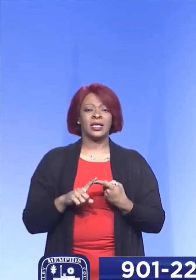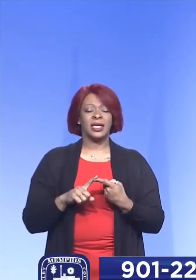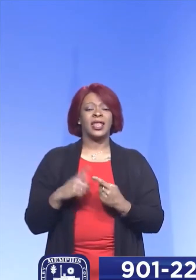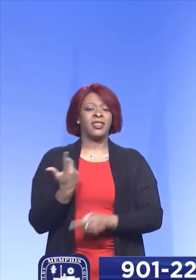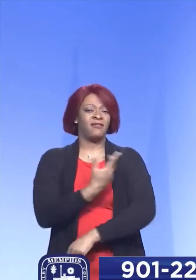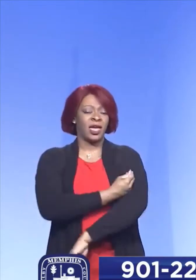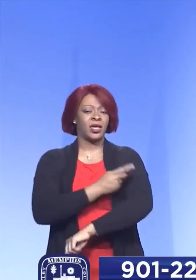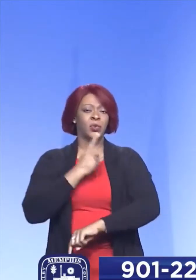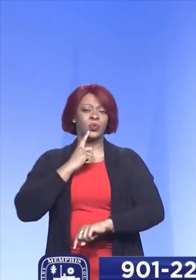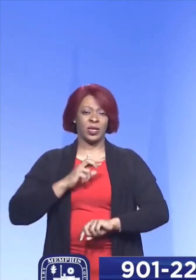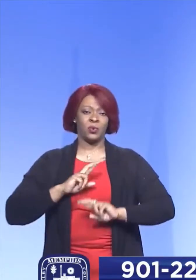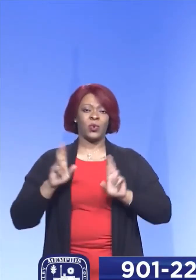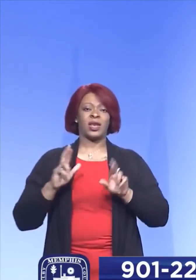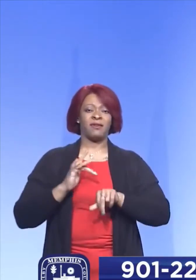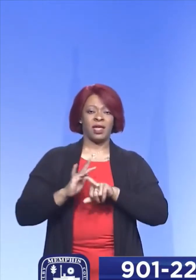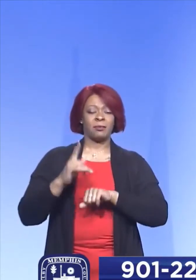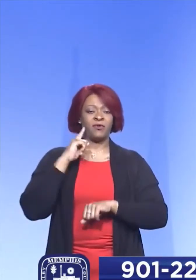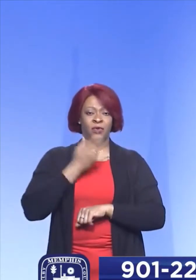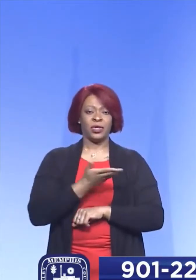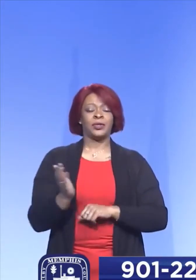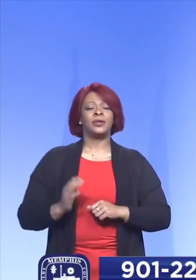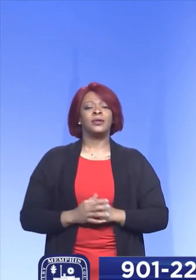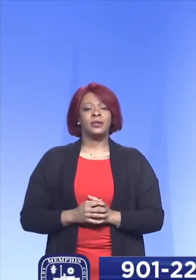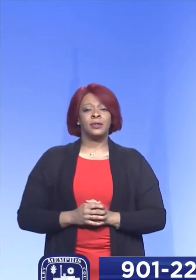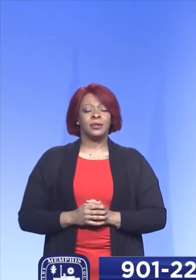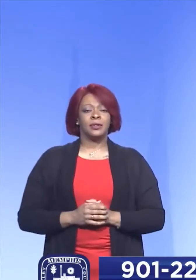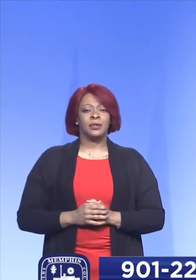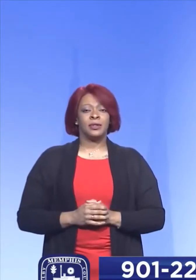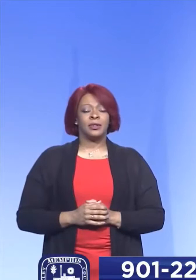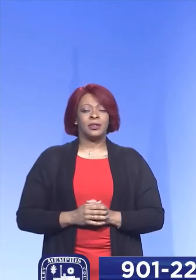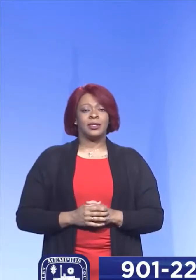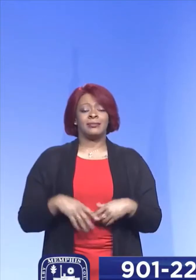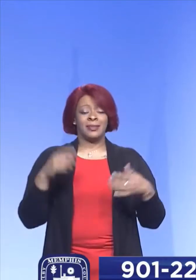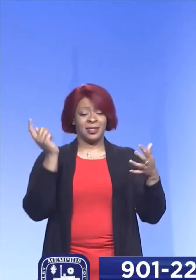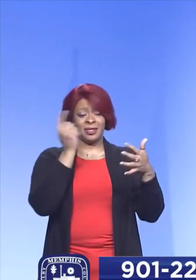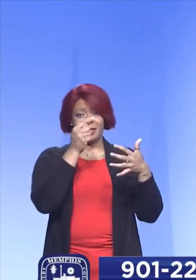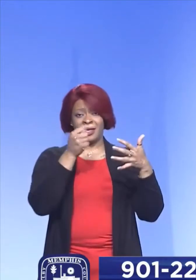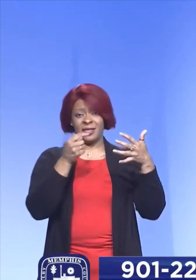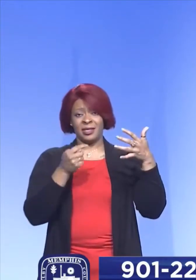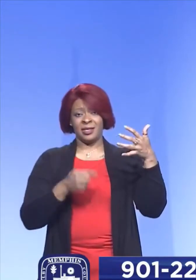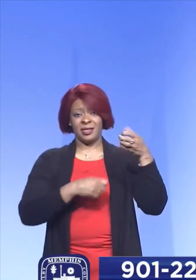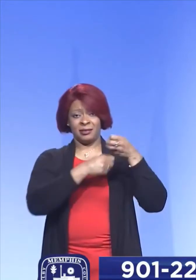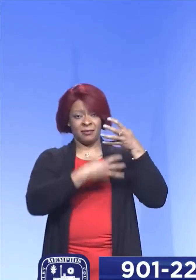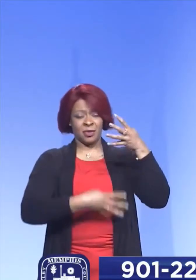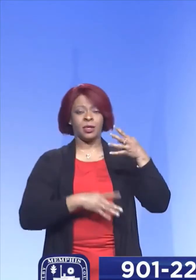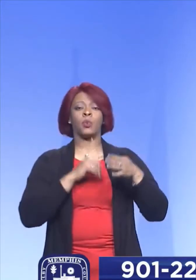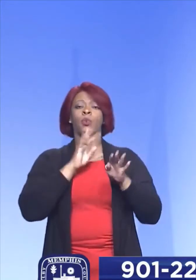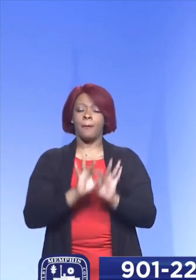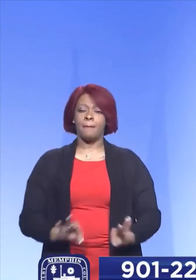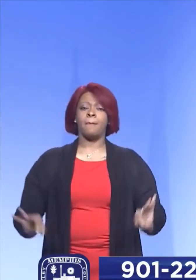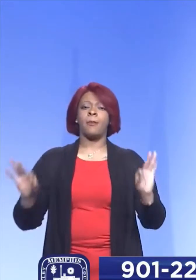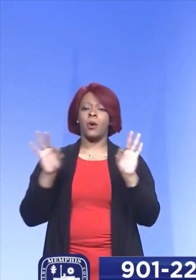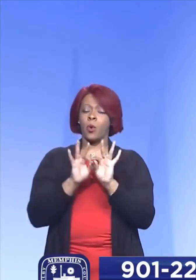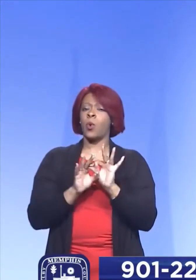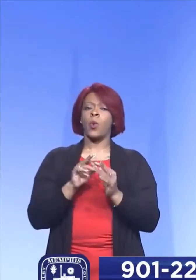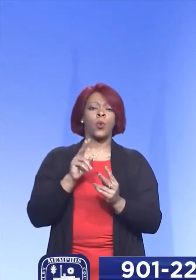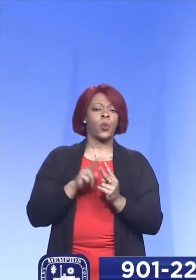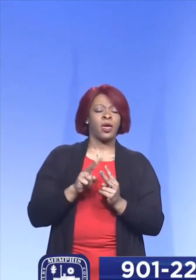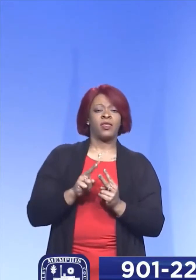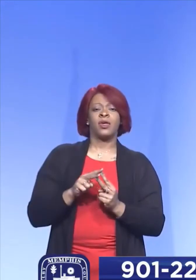vaccine is available to you. These measures will be important whether the